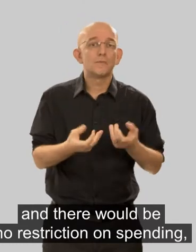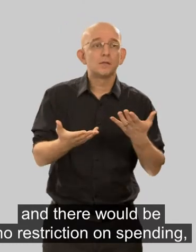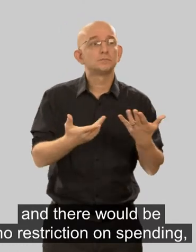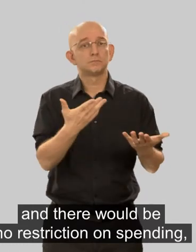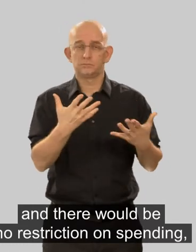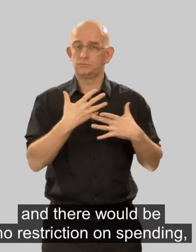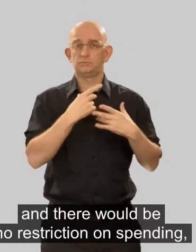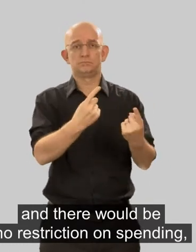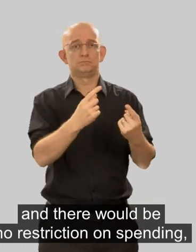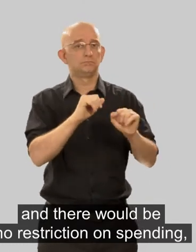spending